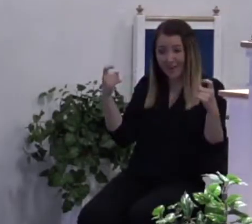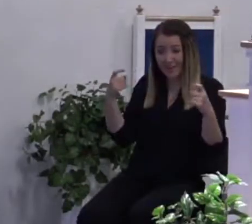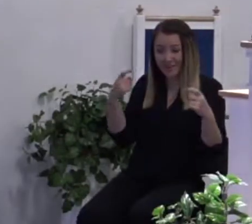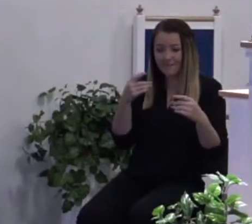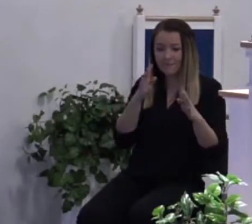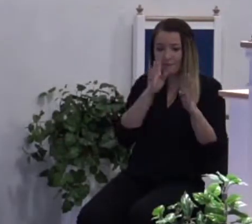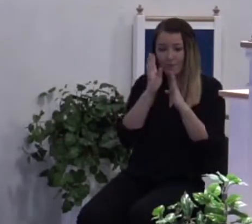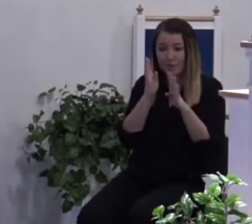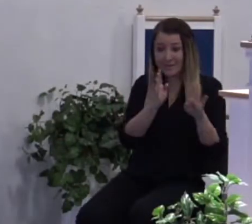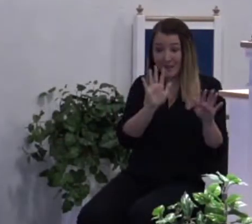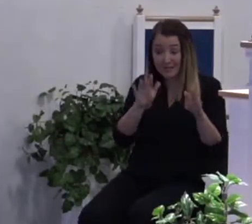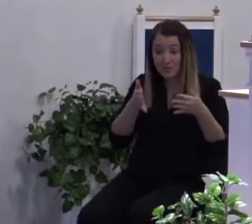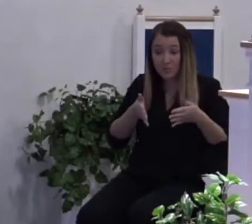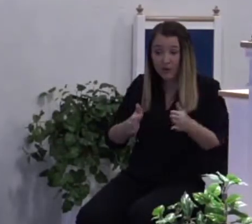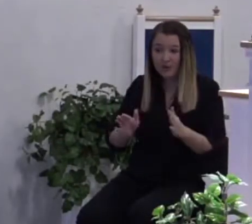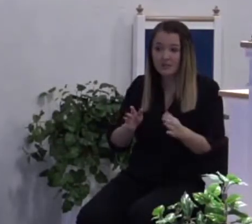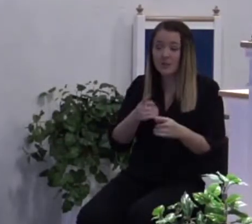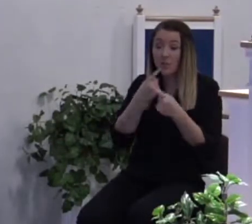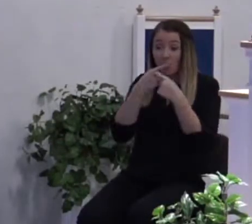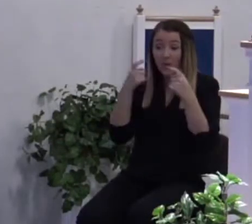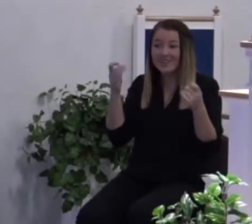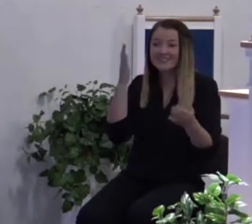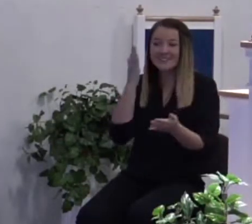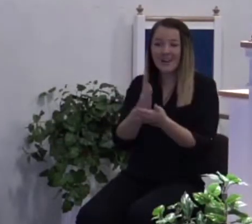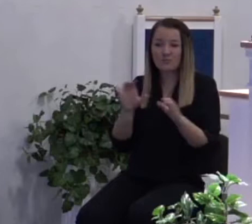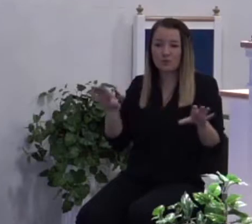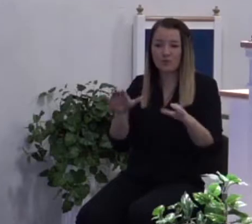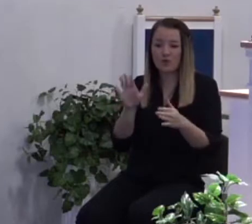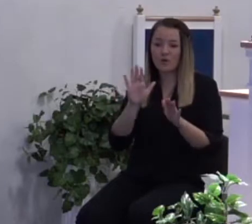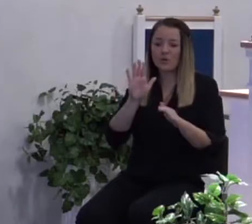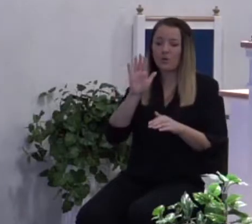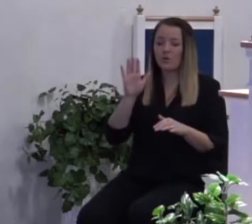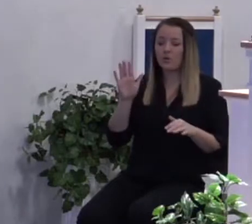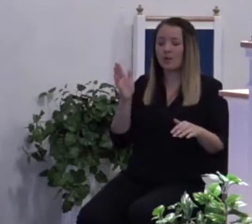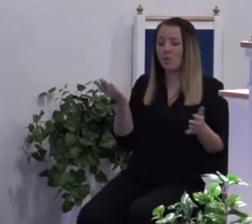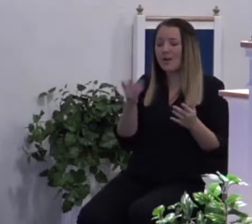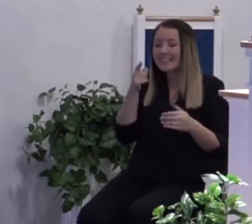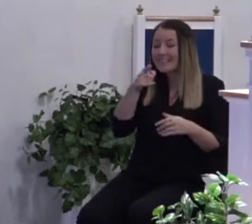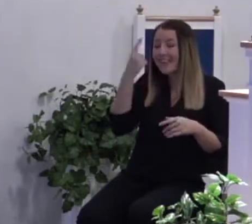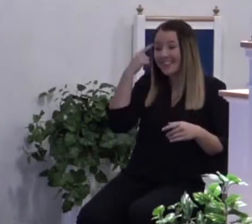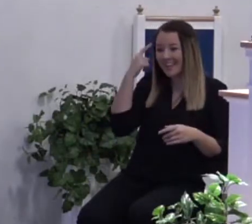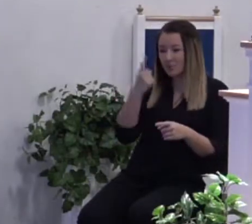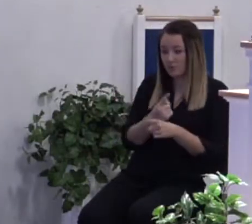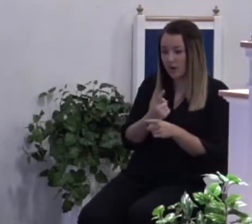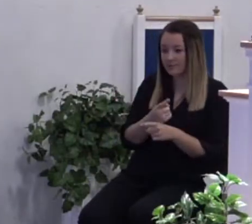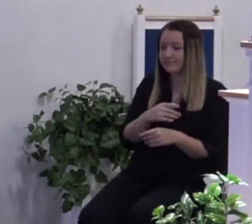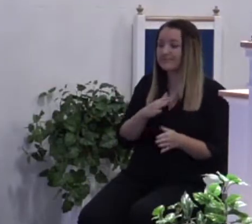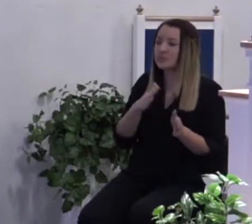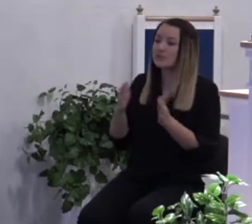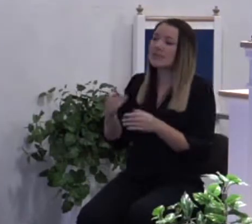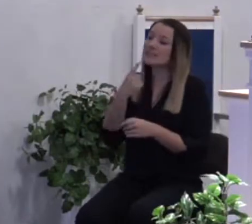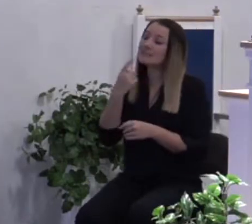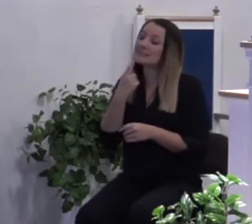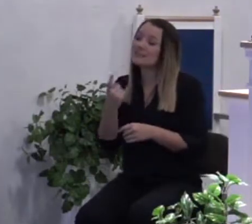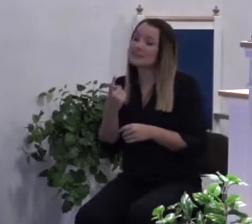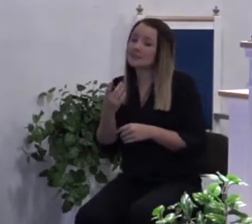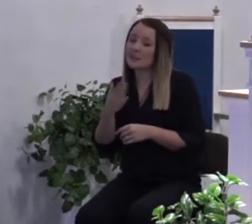Let the wicked stop doing what he thinks is right. Then he goes on and he said because my thoughts are not your thoughts.